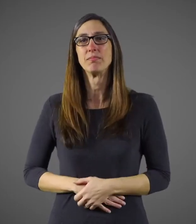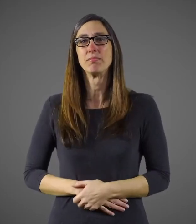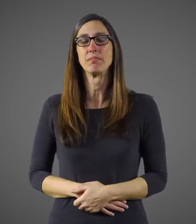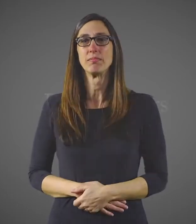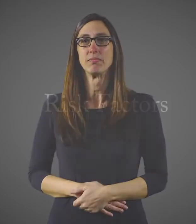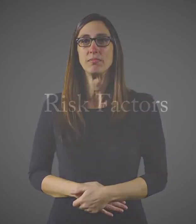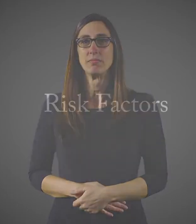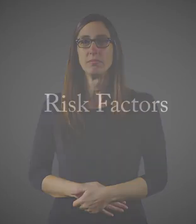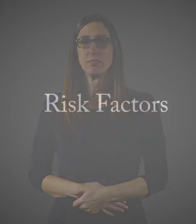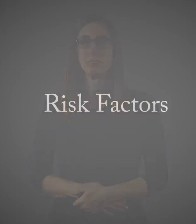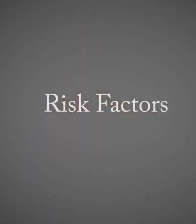to the medicine you may take.